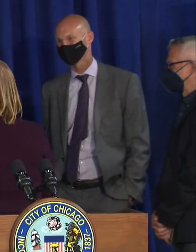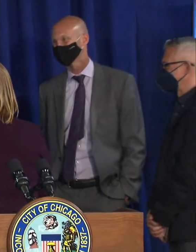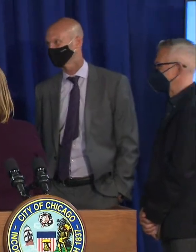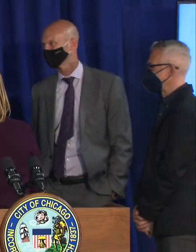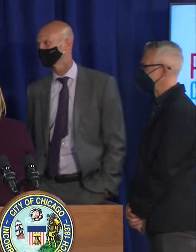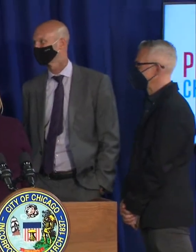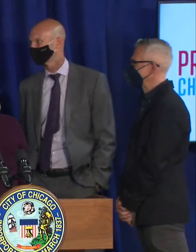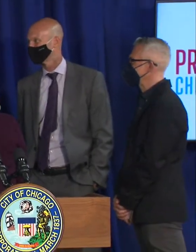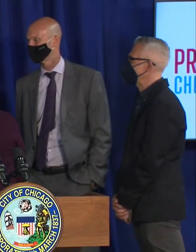please you you